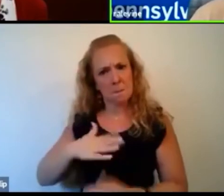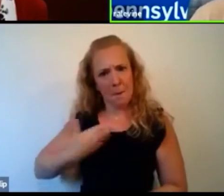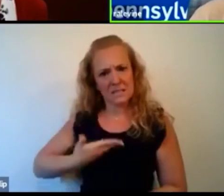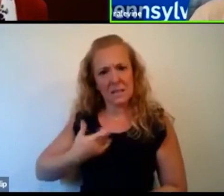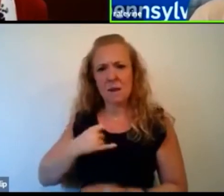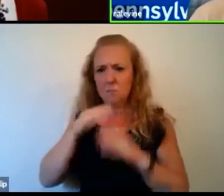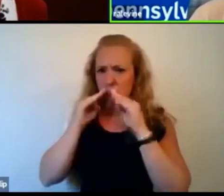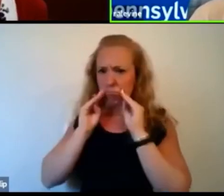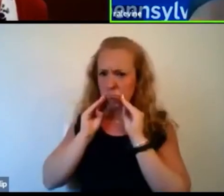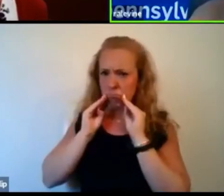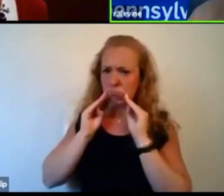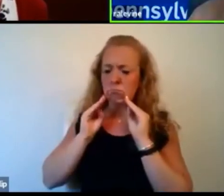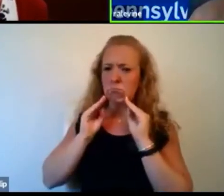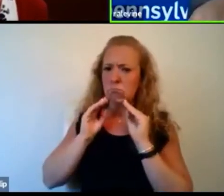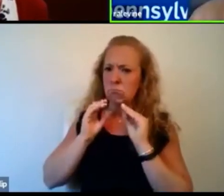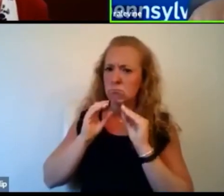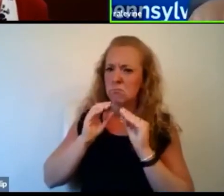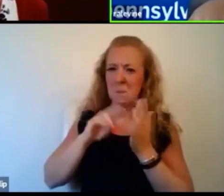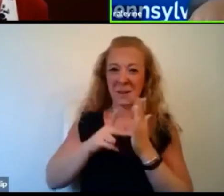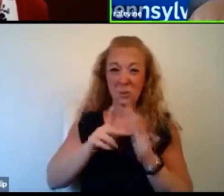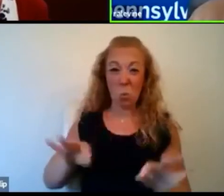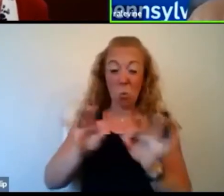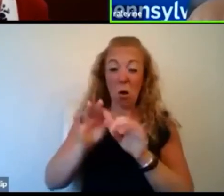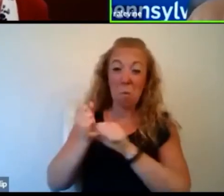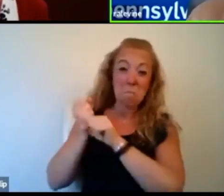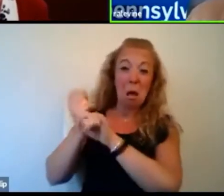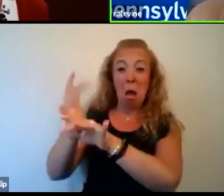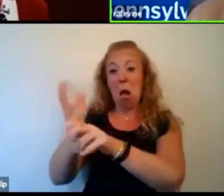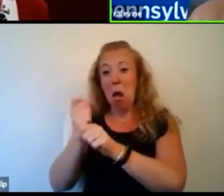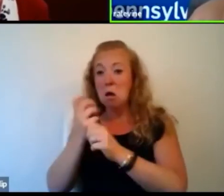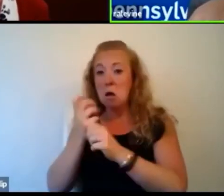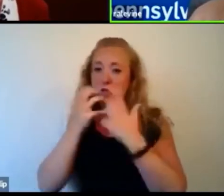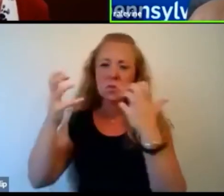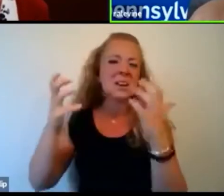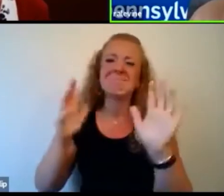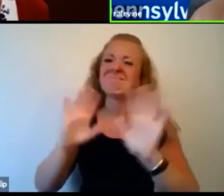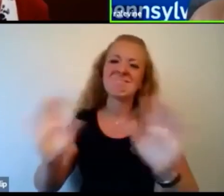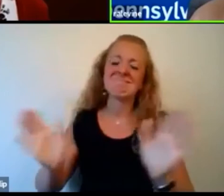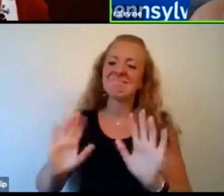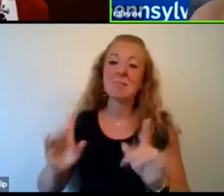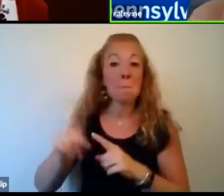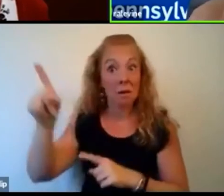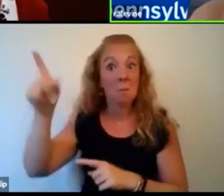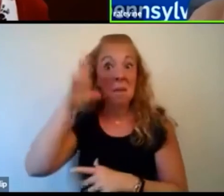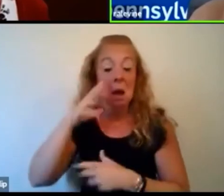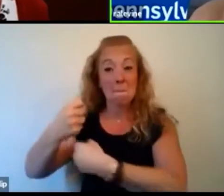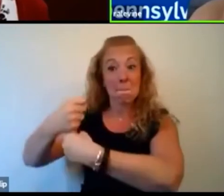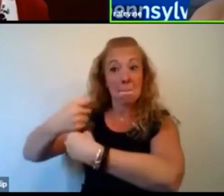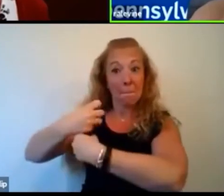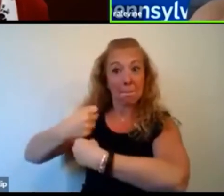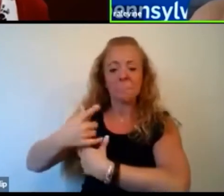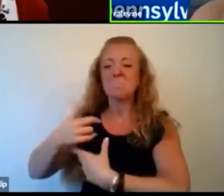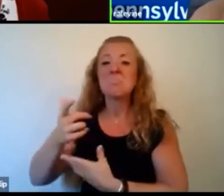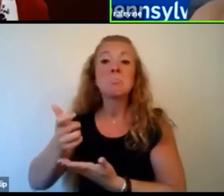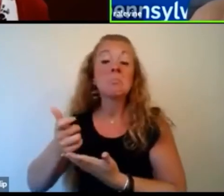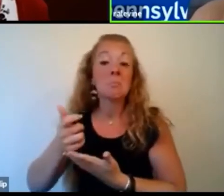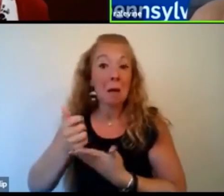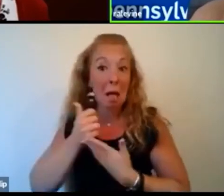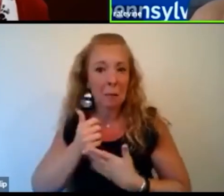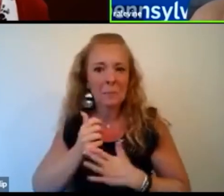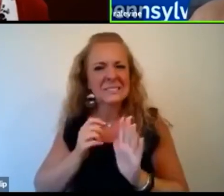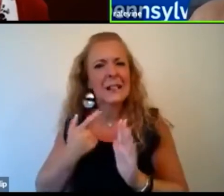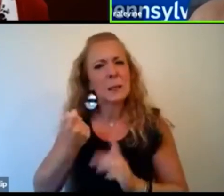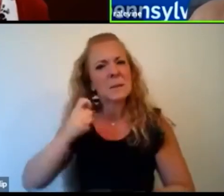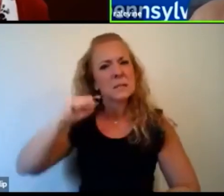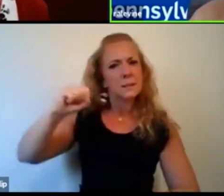frown, uh, so I don't think it's worth screaming at any time, but, uh, but he screamed at me. So I don't think that was very helpful and it may be a little oppositional,